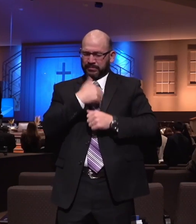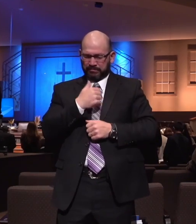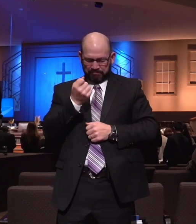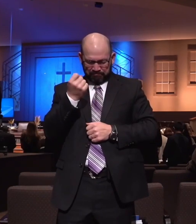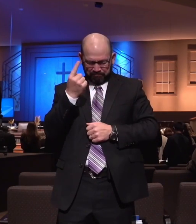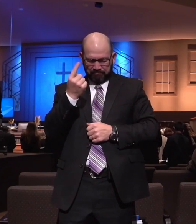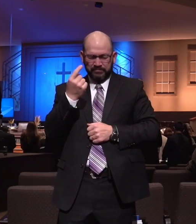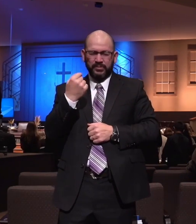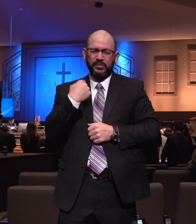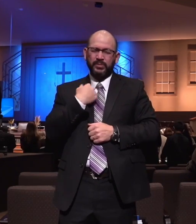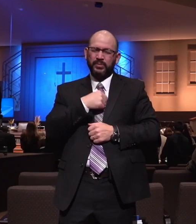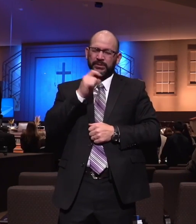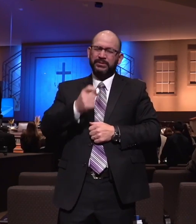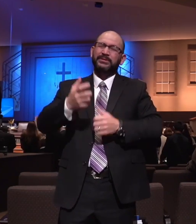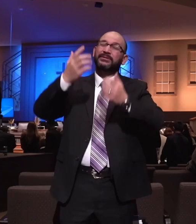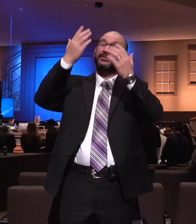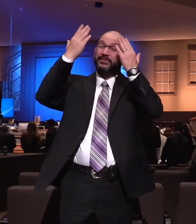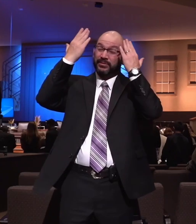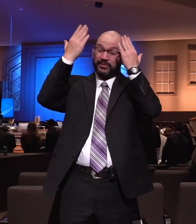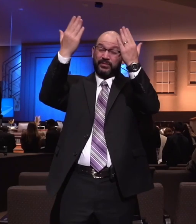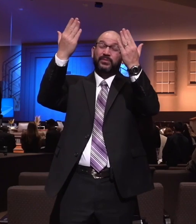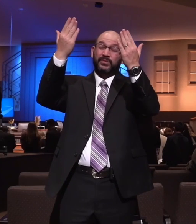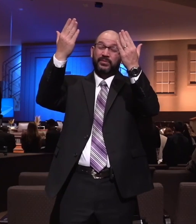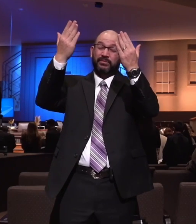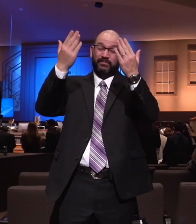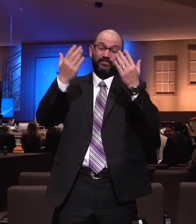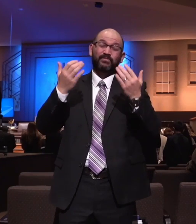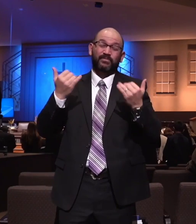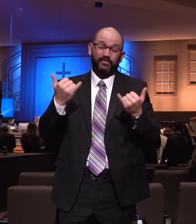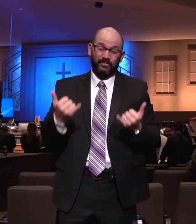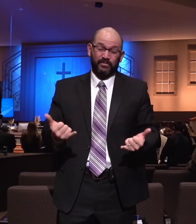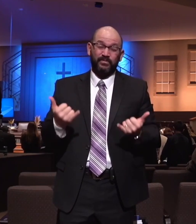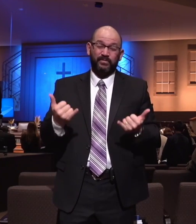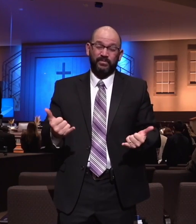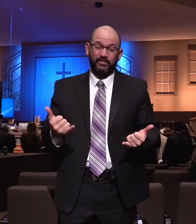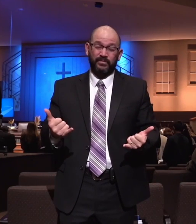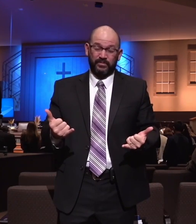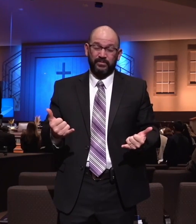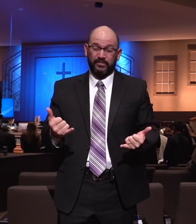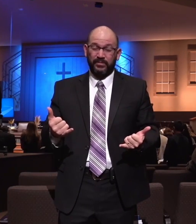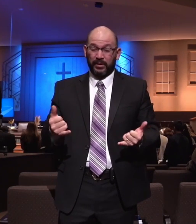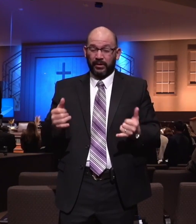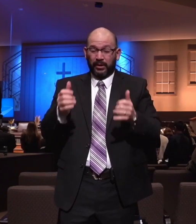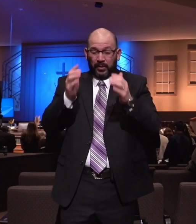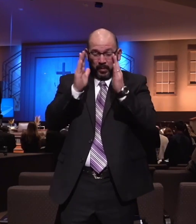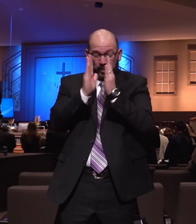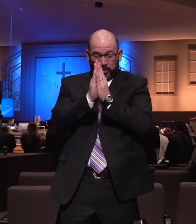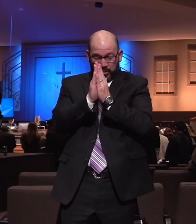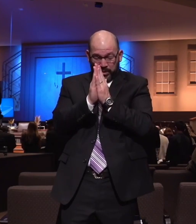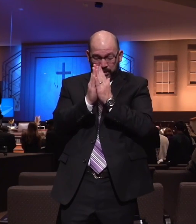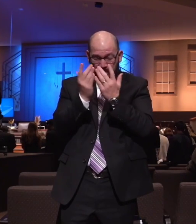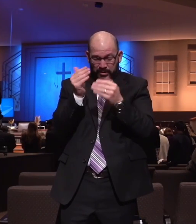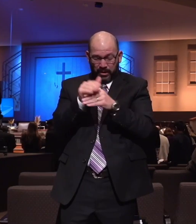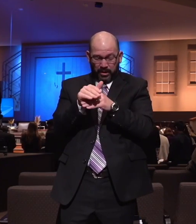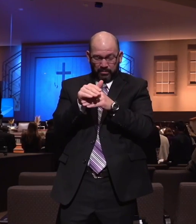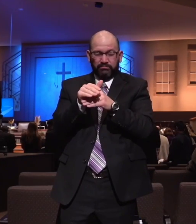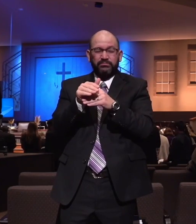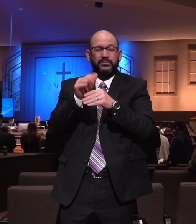for you in this hour. Lord, we pray that throughout this service that your Holy Spirit would